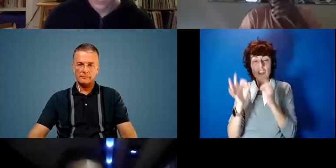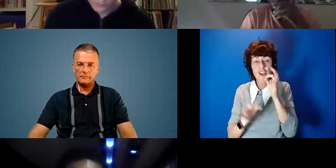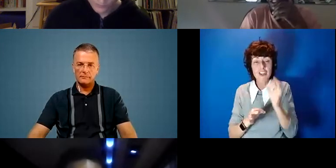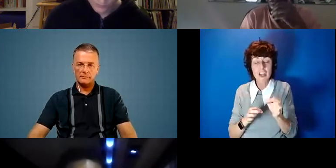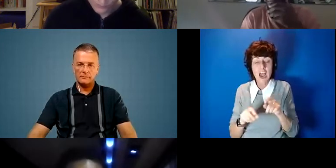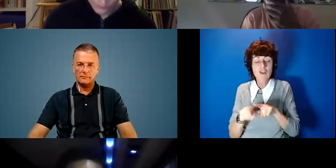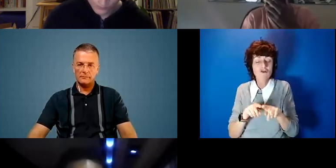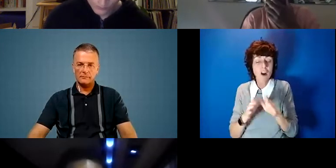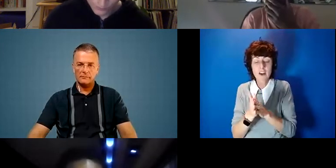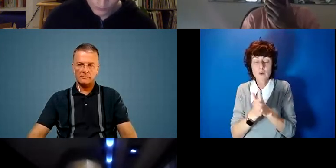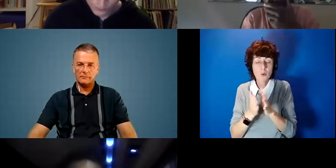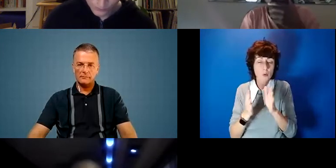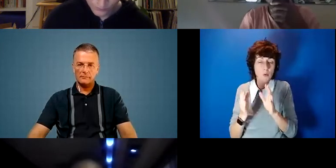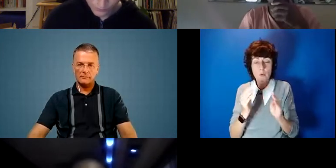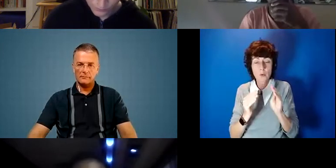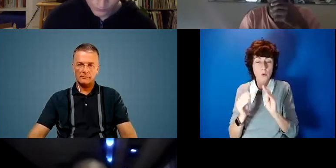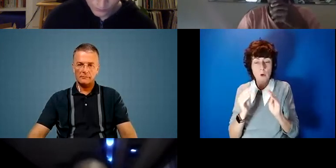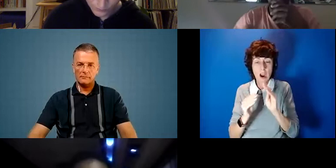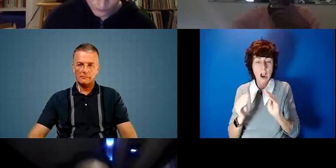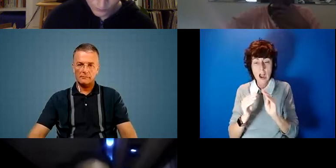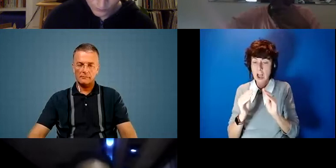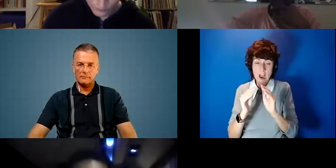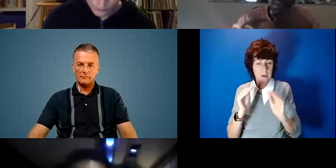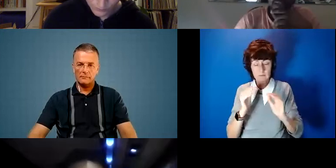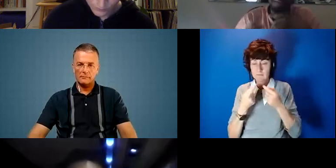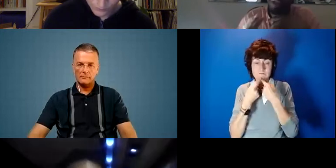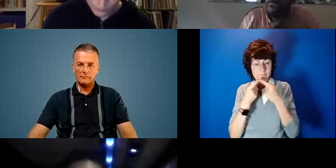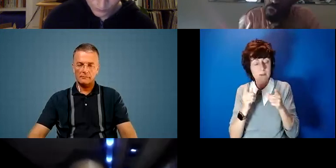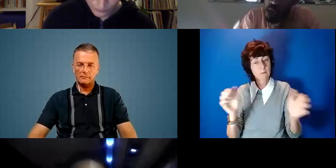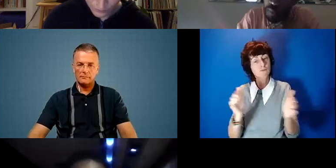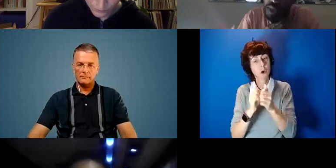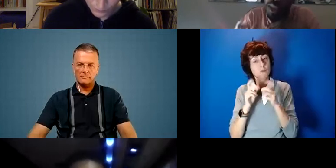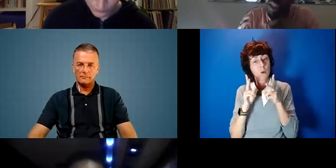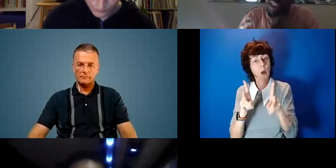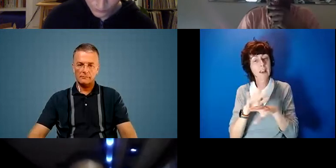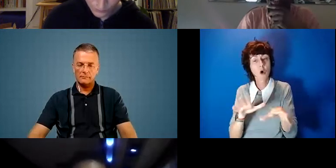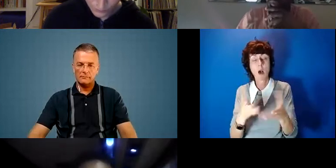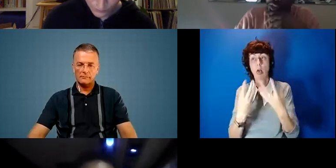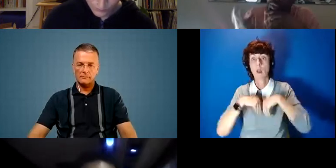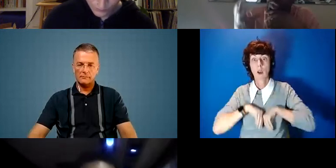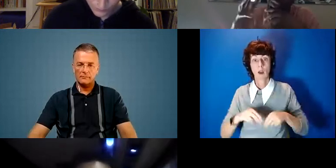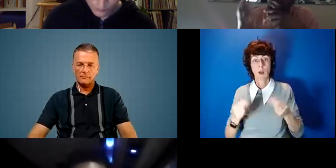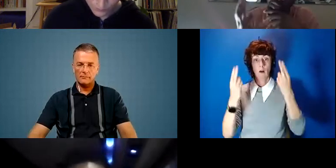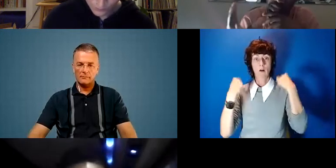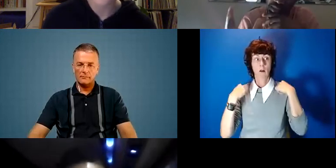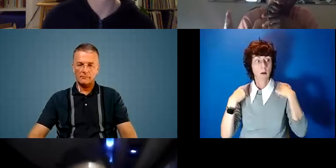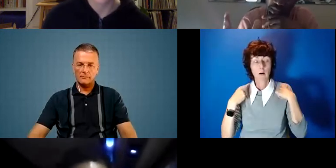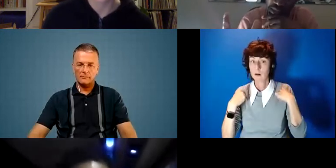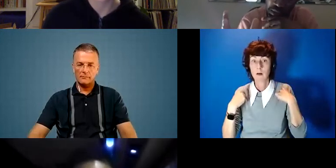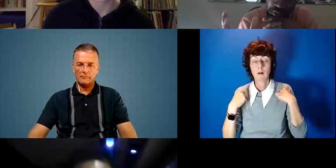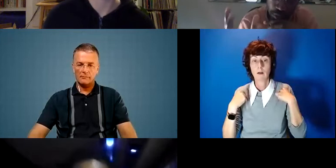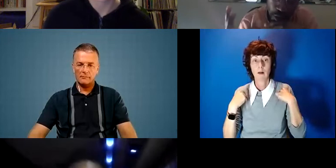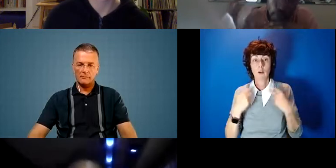them in in an appropriate way instead of being consumed in the flurry that is